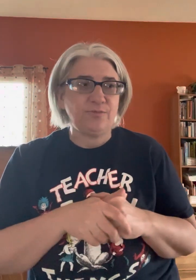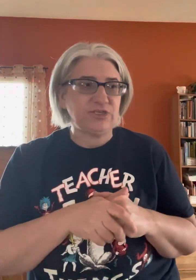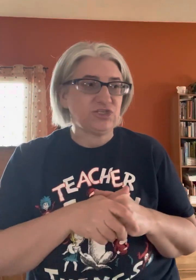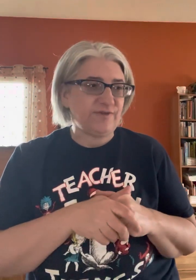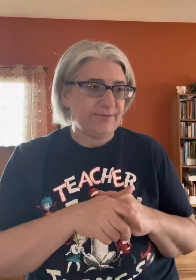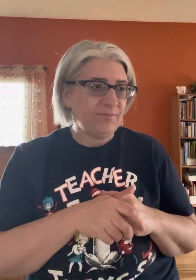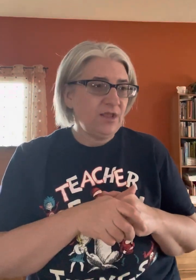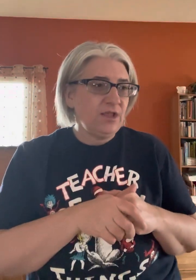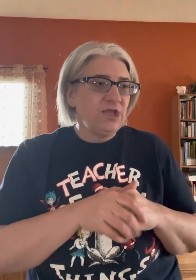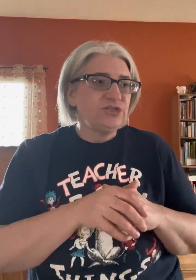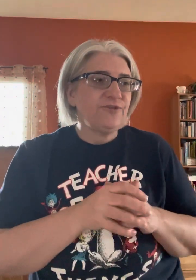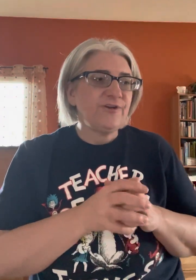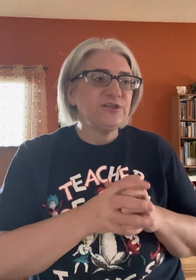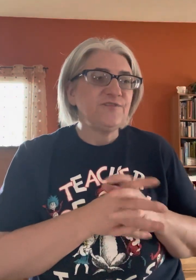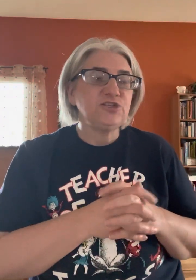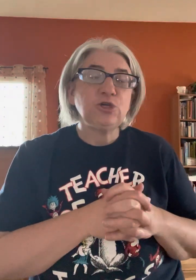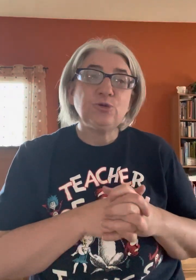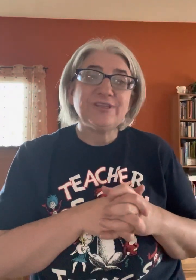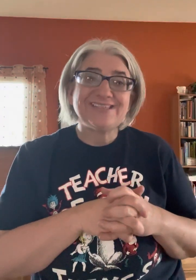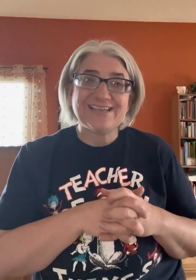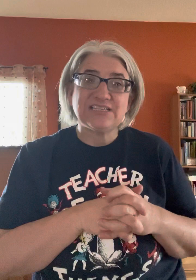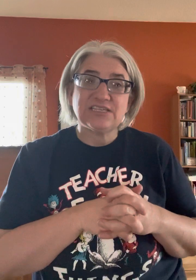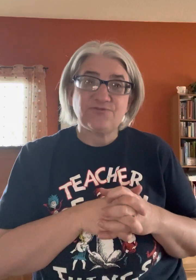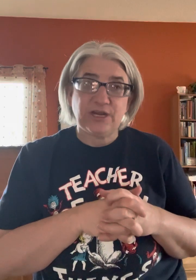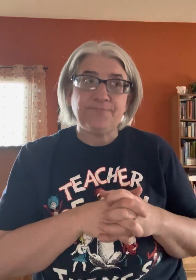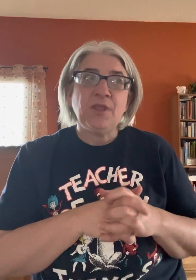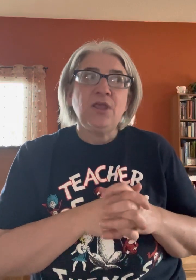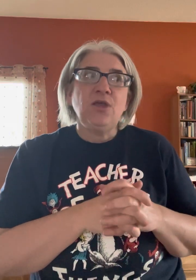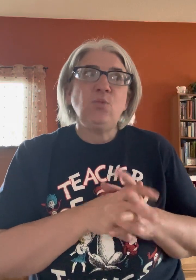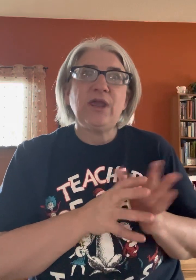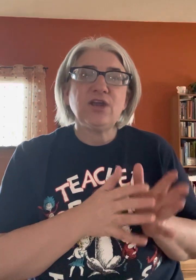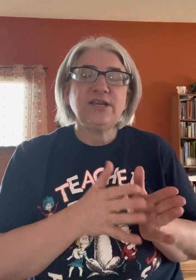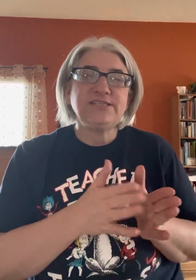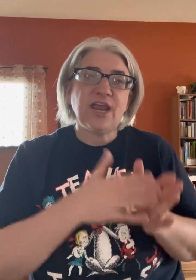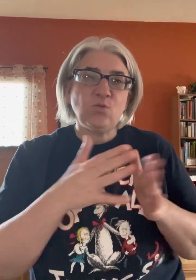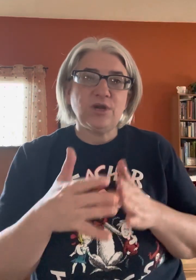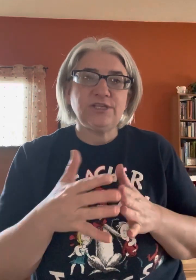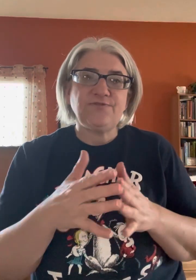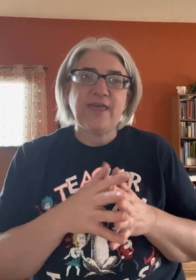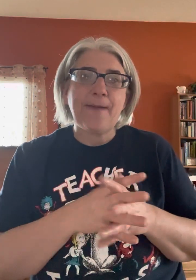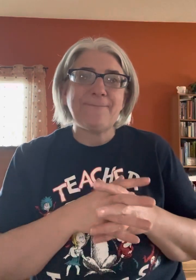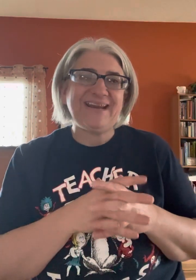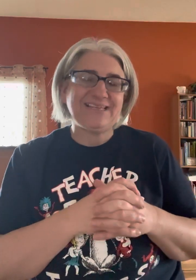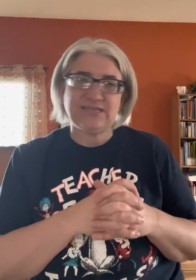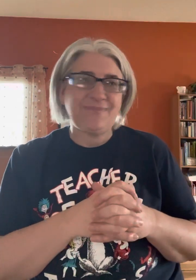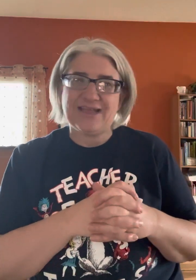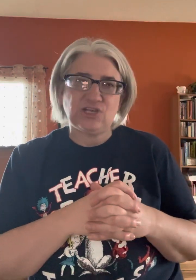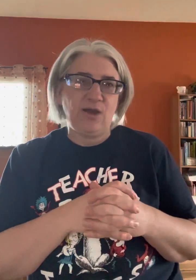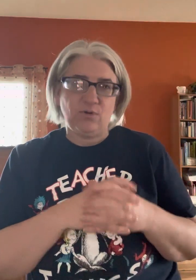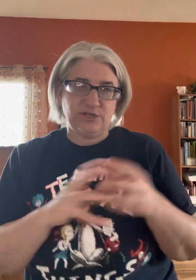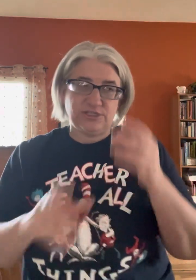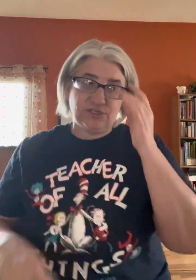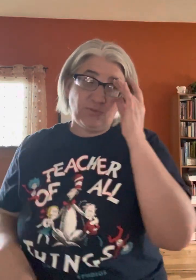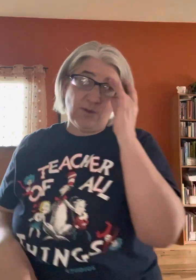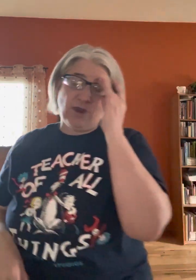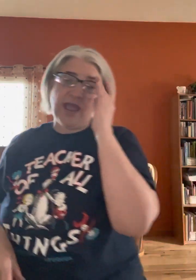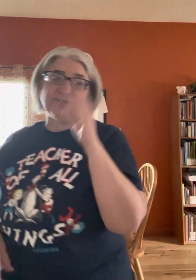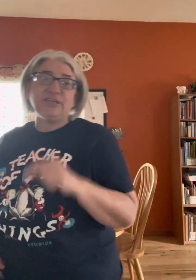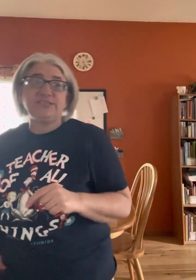you'll be just fine. So the first verse, who the sun sets free. We are going to sign words for that, but it doesn't match our words. So what we're actually, instead